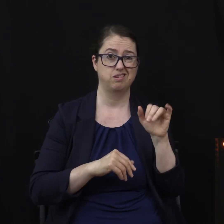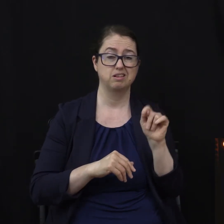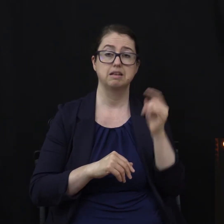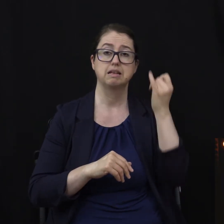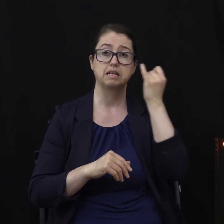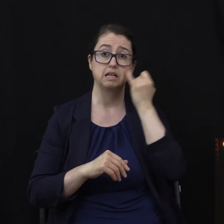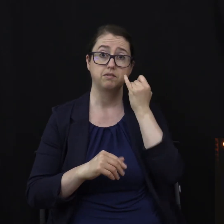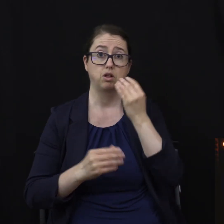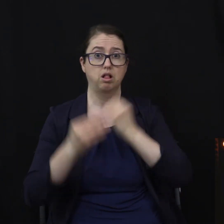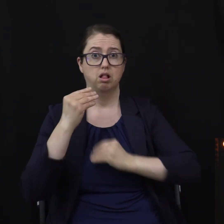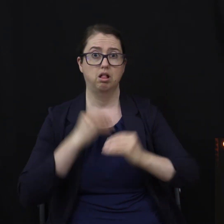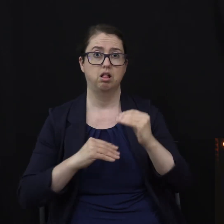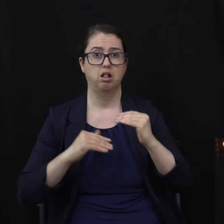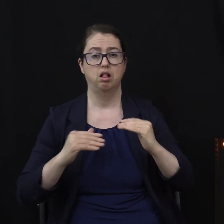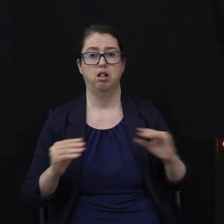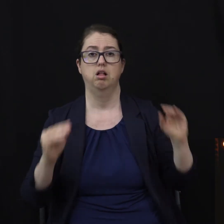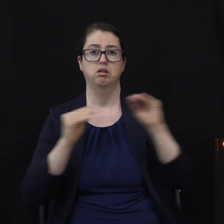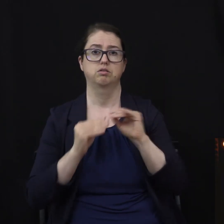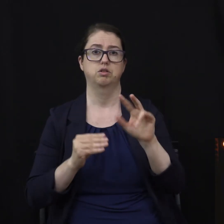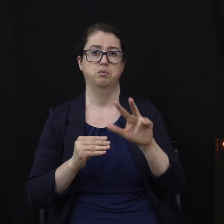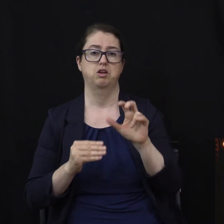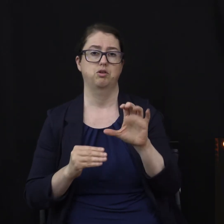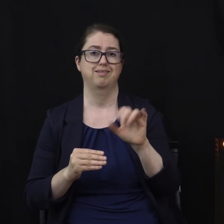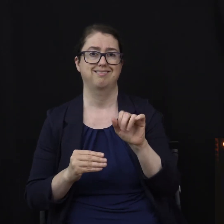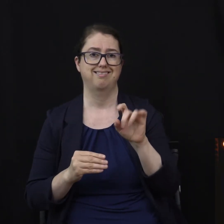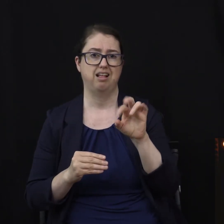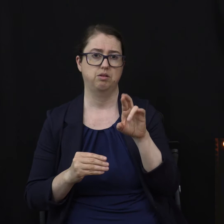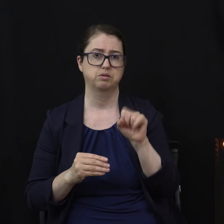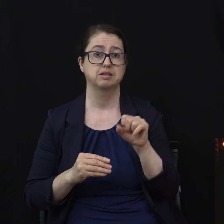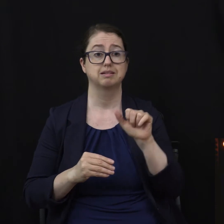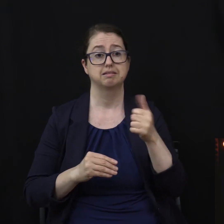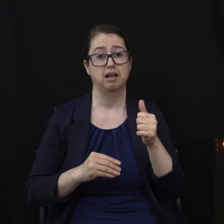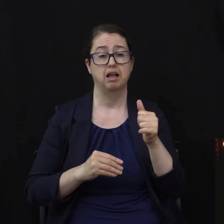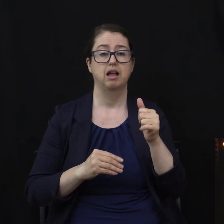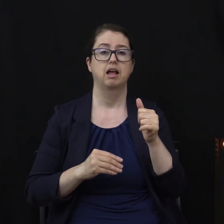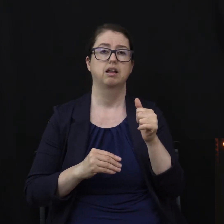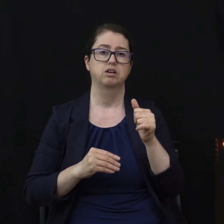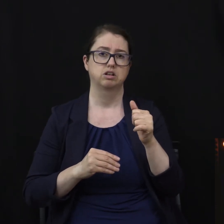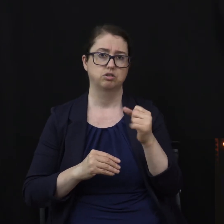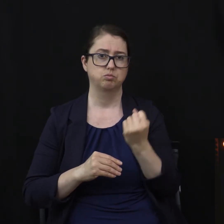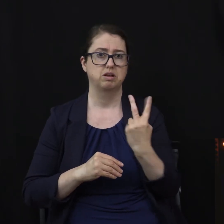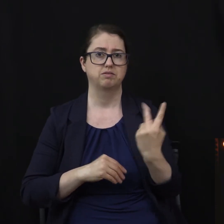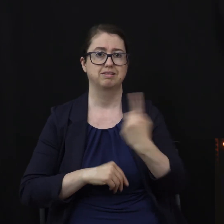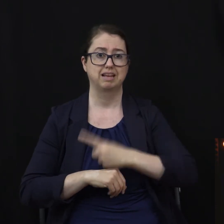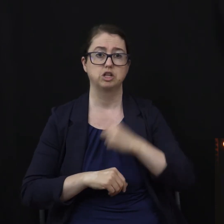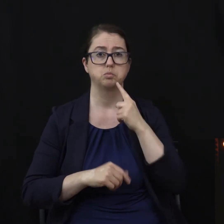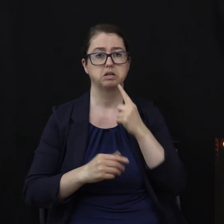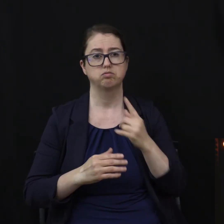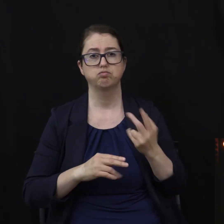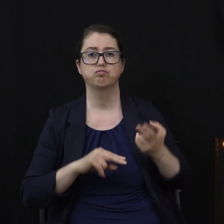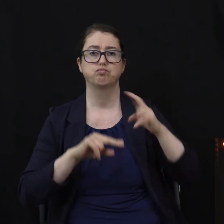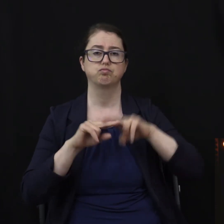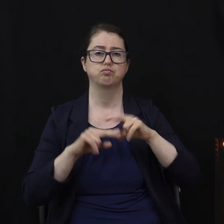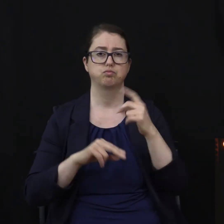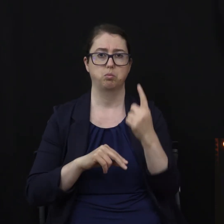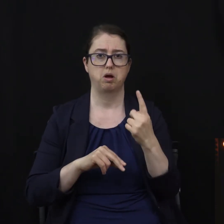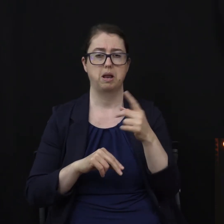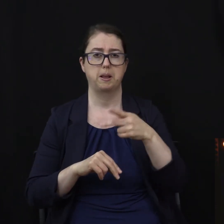calories a day in 10 to 12 days, you will have gained a pound of fat. Well, the opposite is also true. If you have a caloric